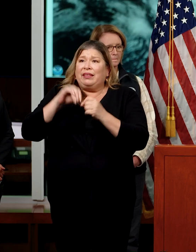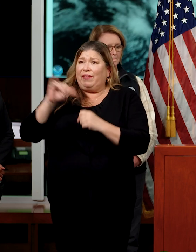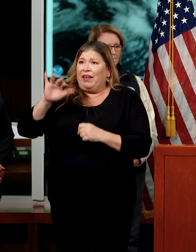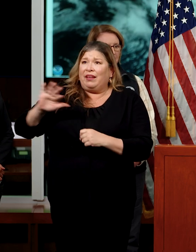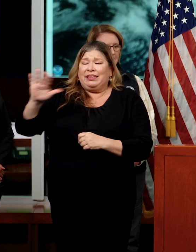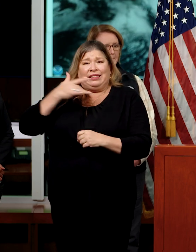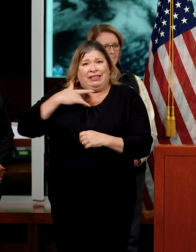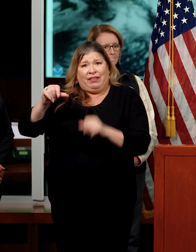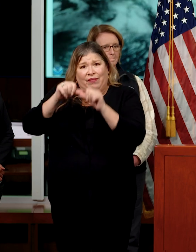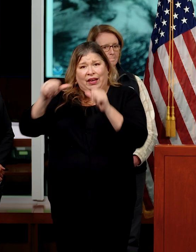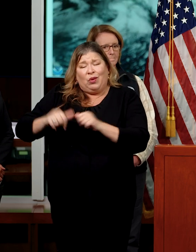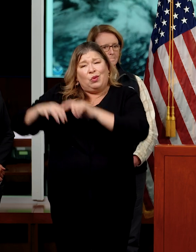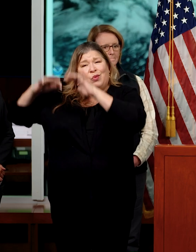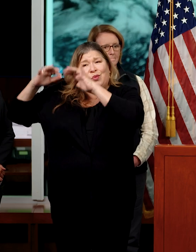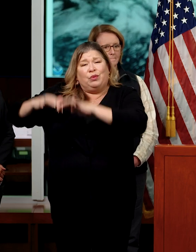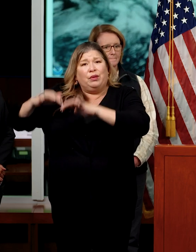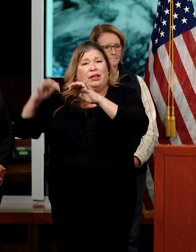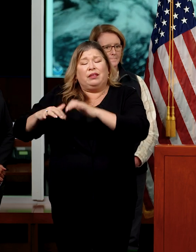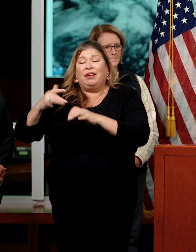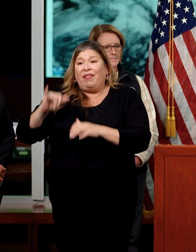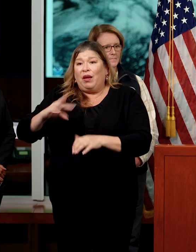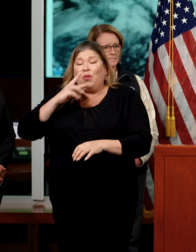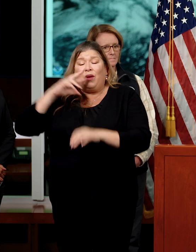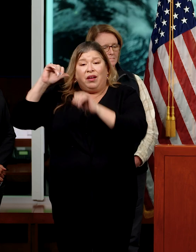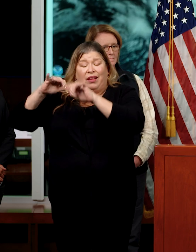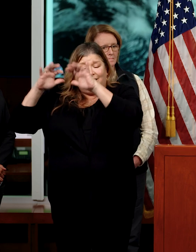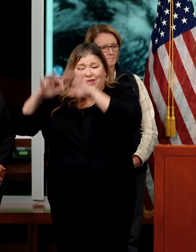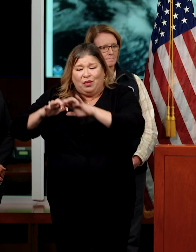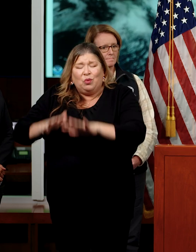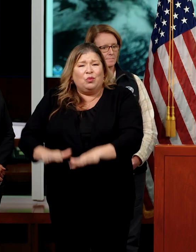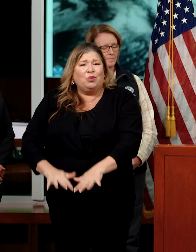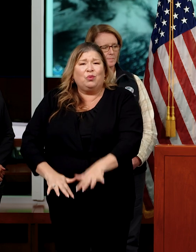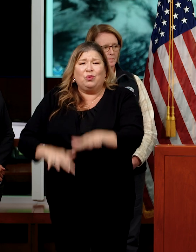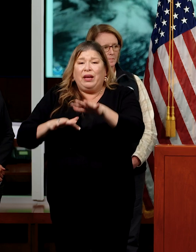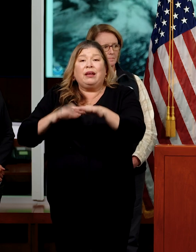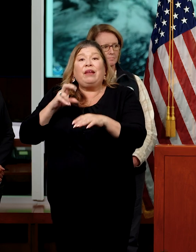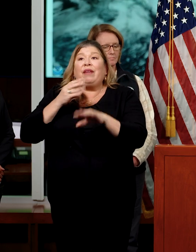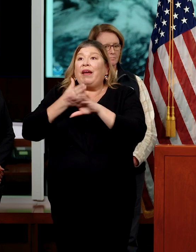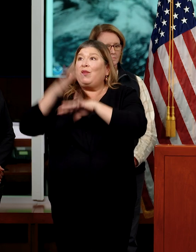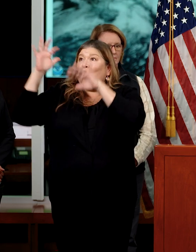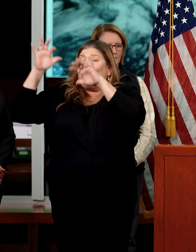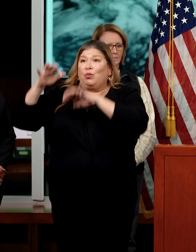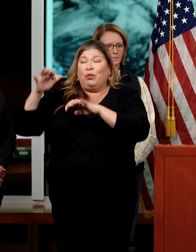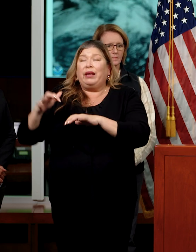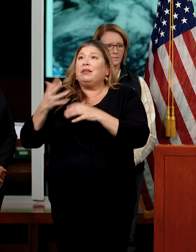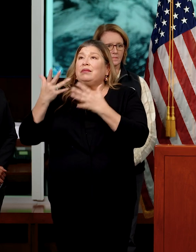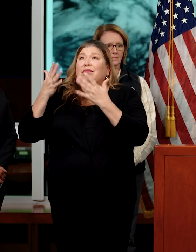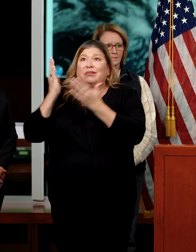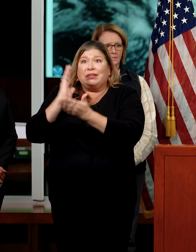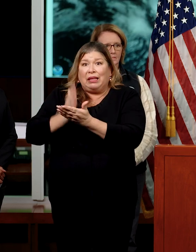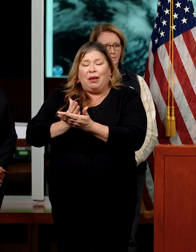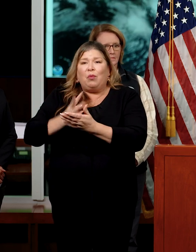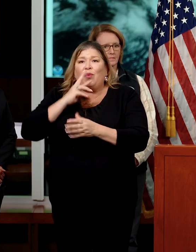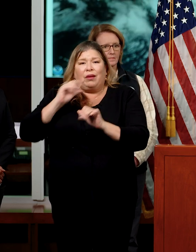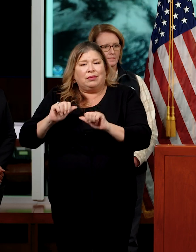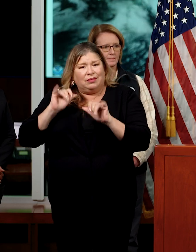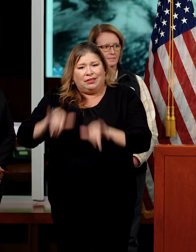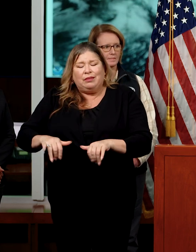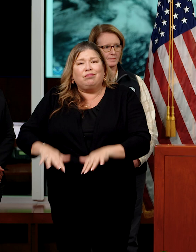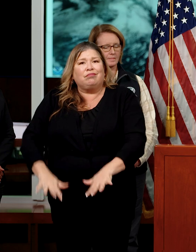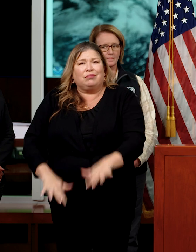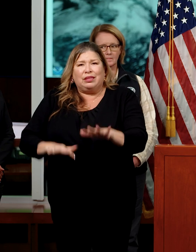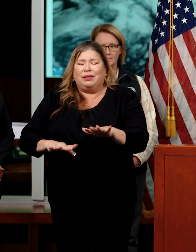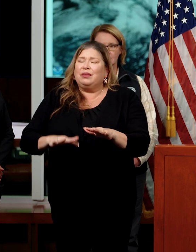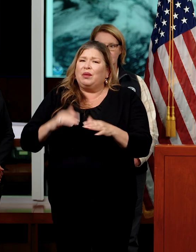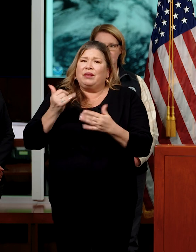and that water can continue to rise well after these storms have passed. So our message is clear. Please know